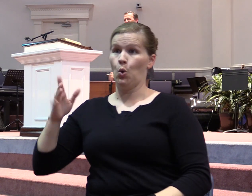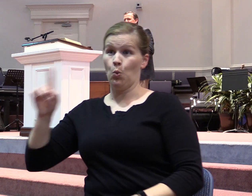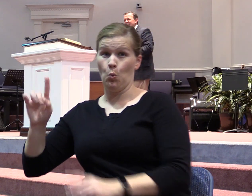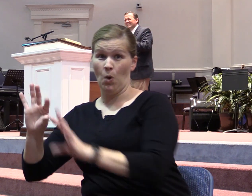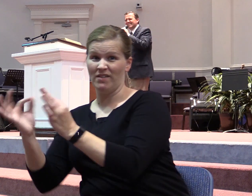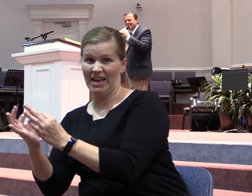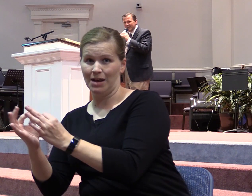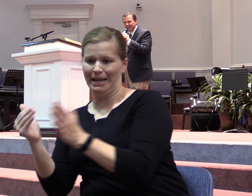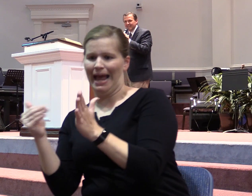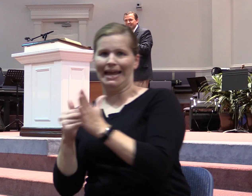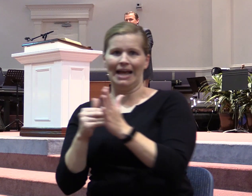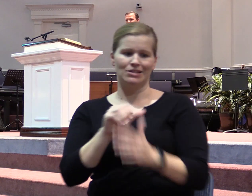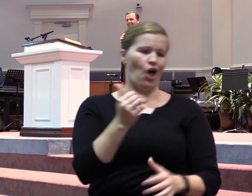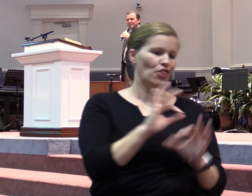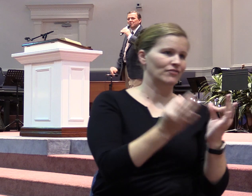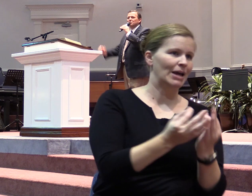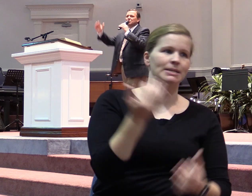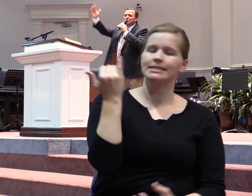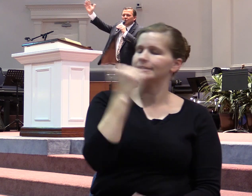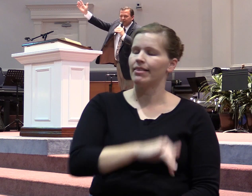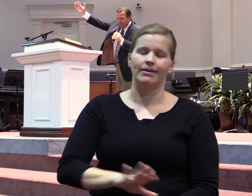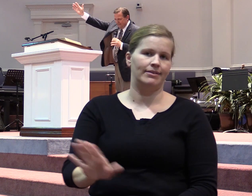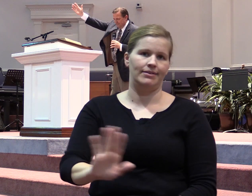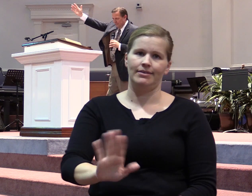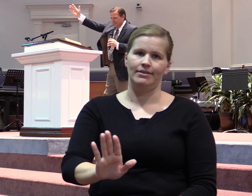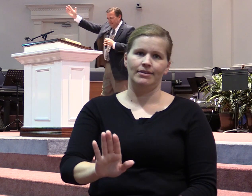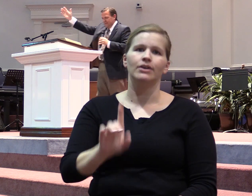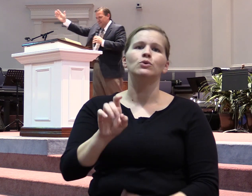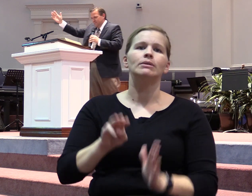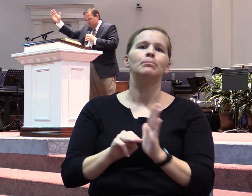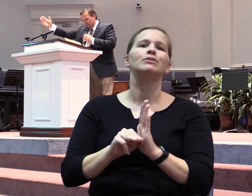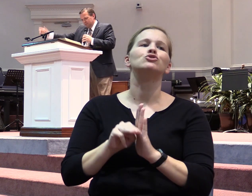That's silly. Right. Amen. Maturity. Maturity.